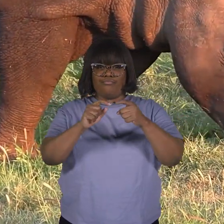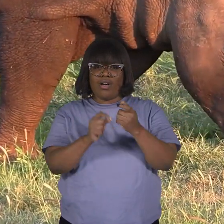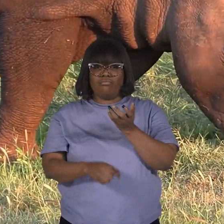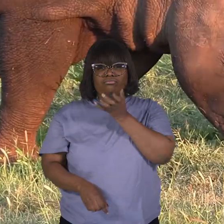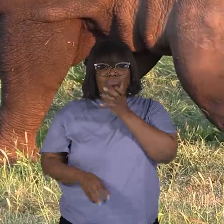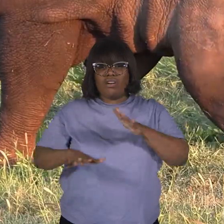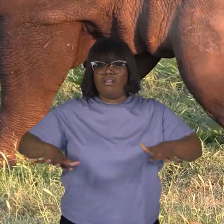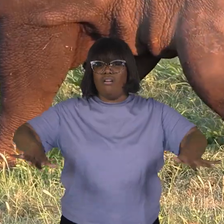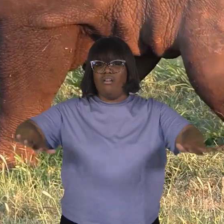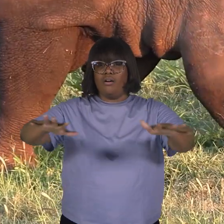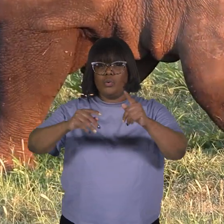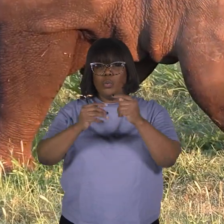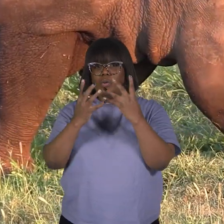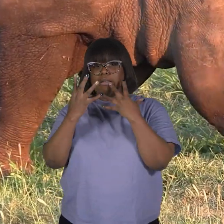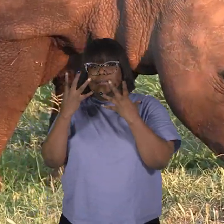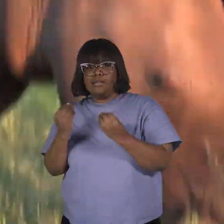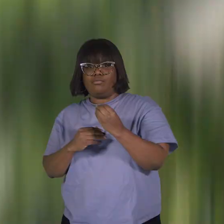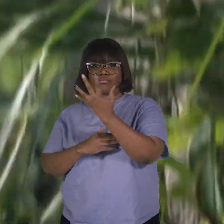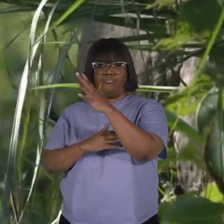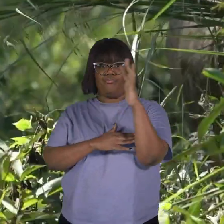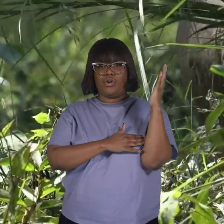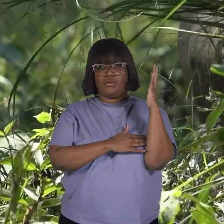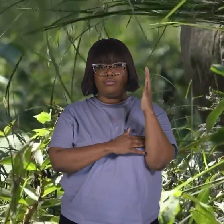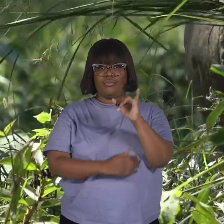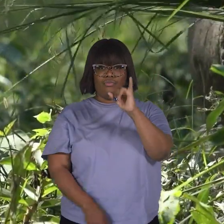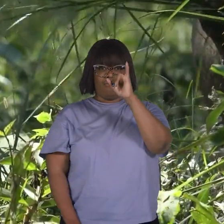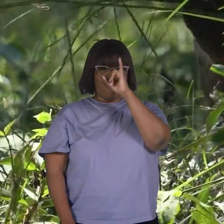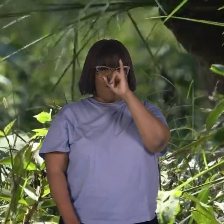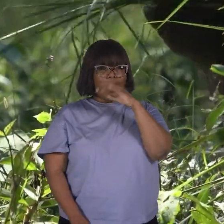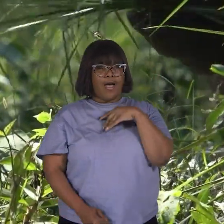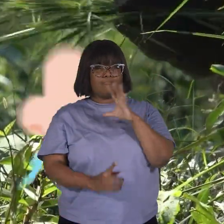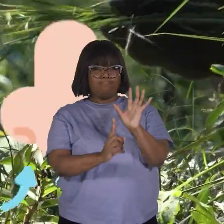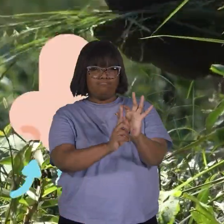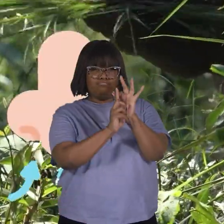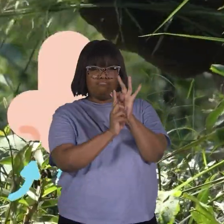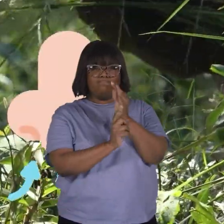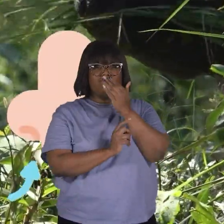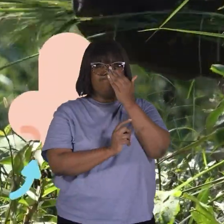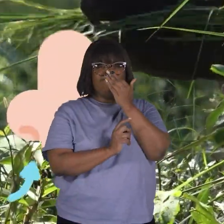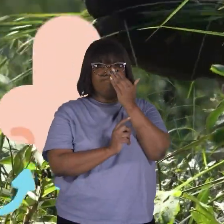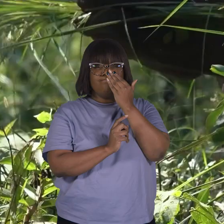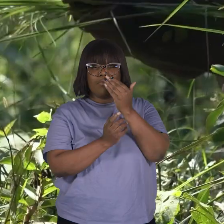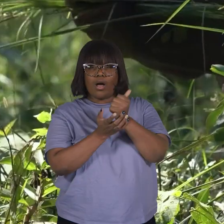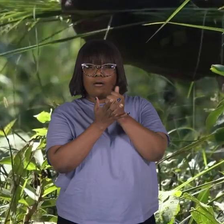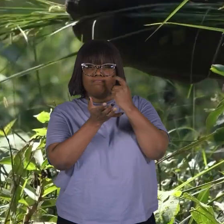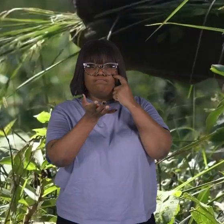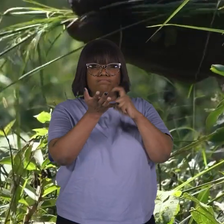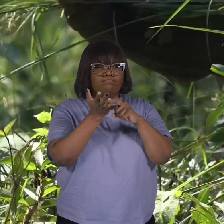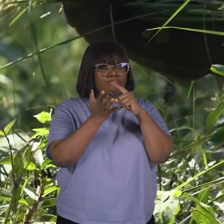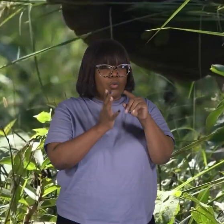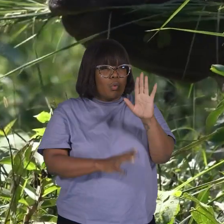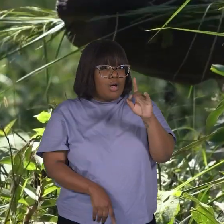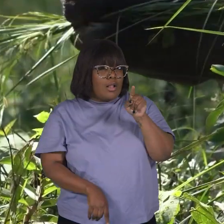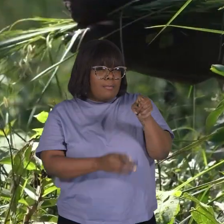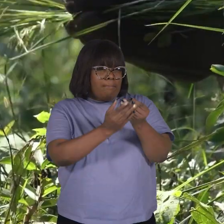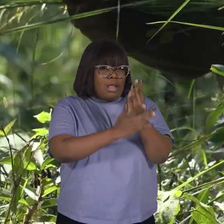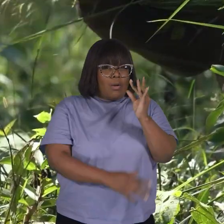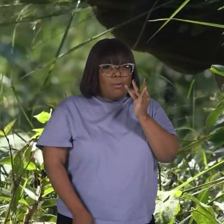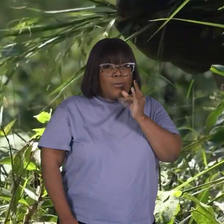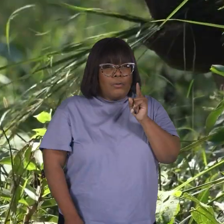savannahs to dense forests, rhinoceroses have a keen sense of smell, which helps them locate the tastiest plants to chow down on.